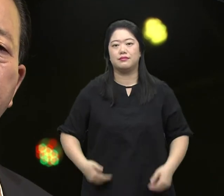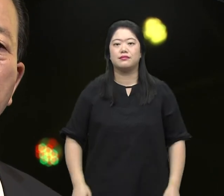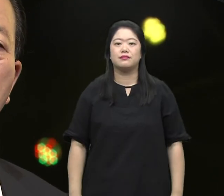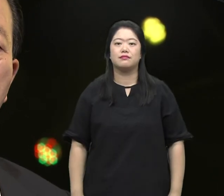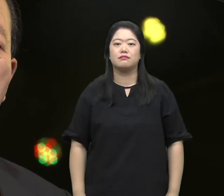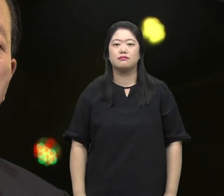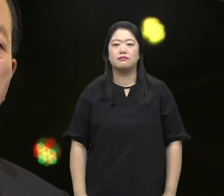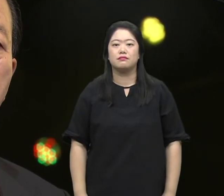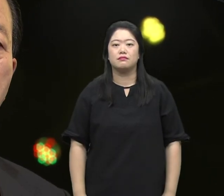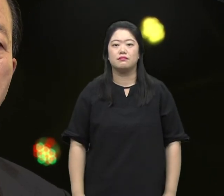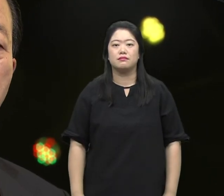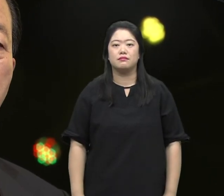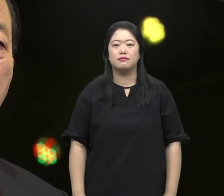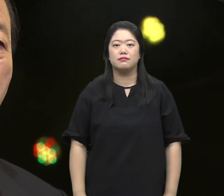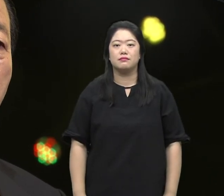It was in the midst of all of that.